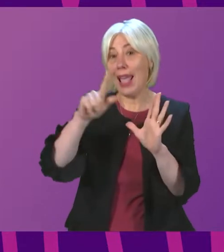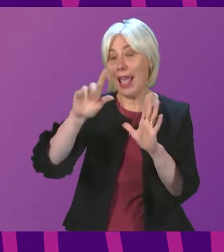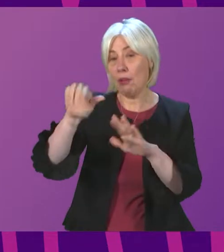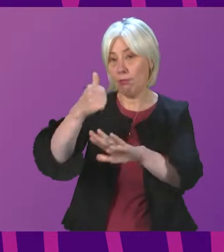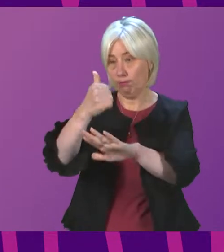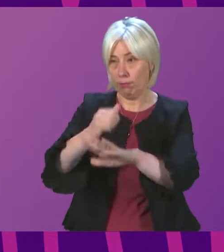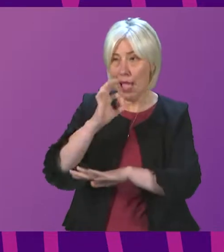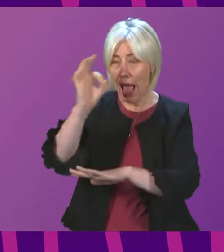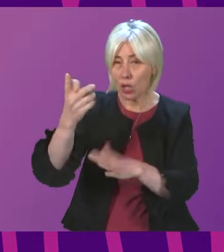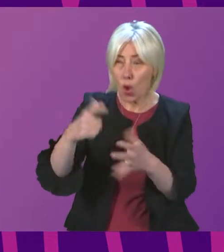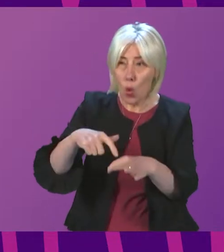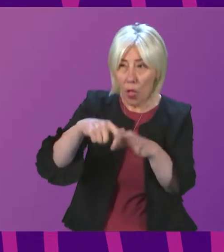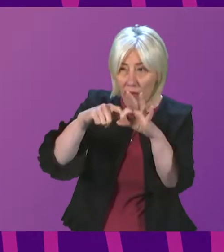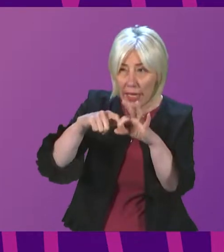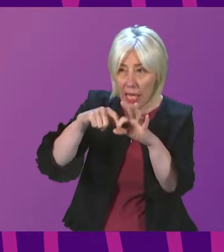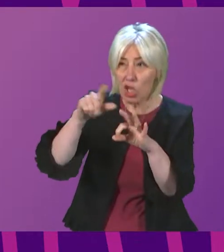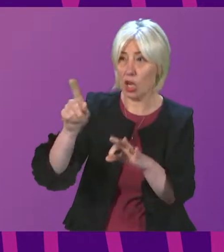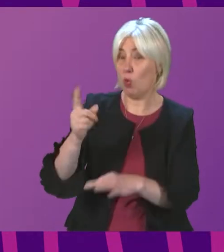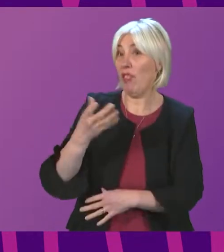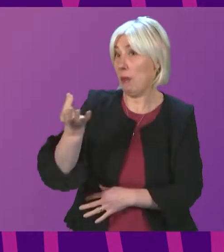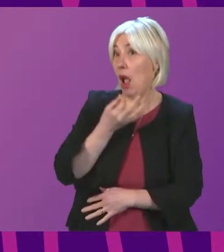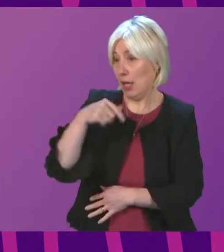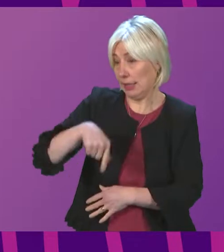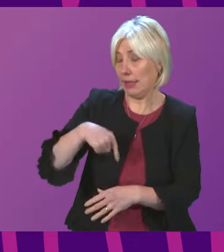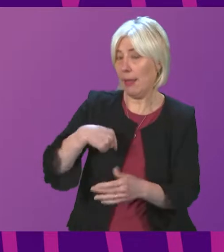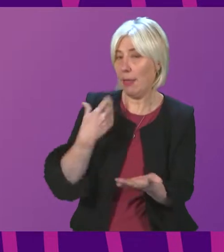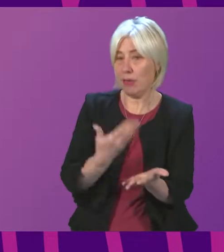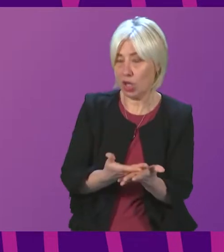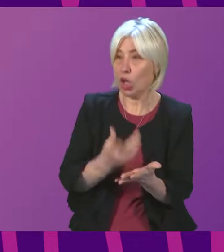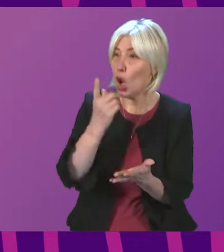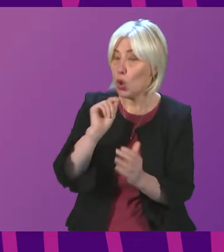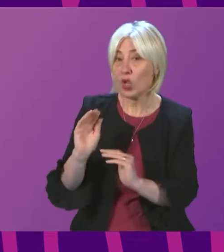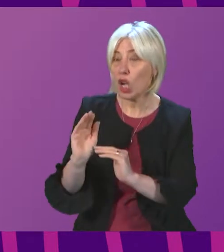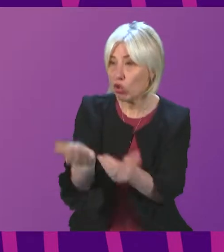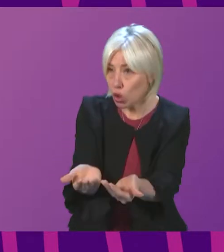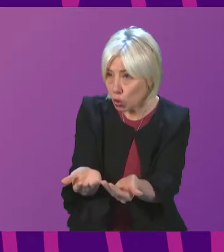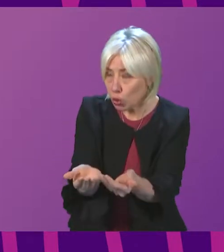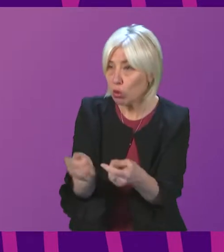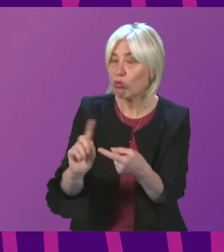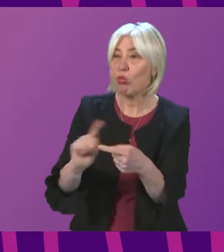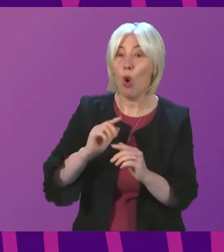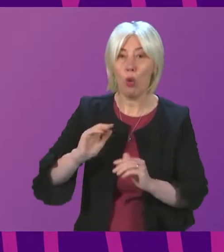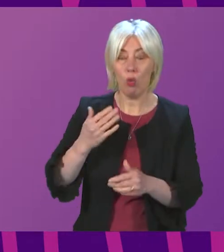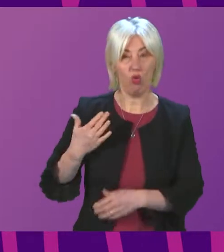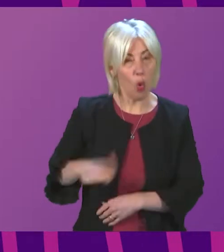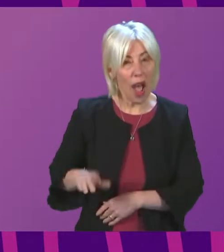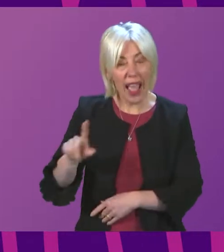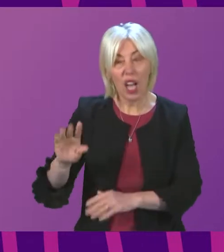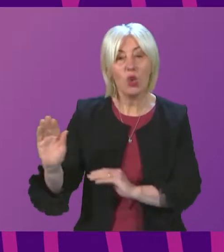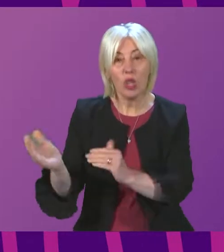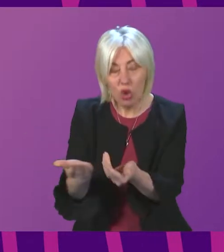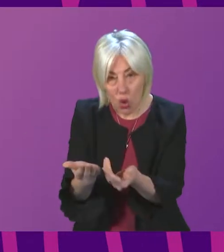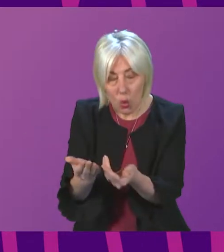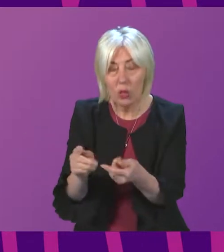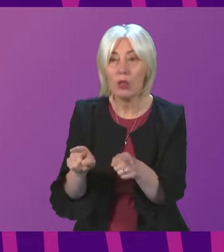whether the qualification called for in this petition could be introduced what would be required in introducing it and